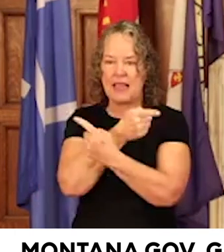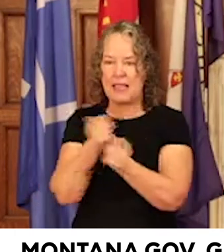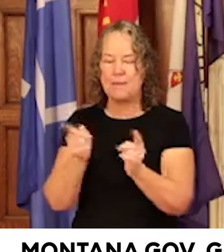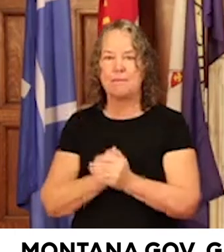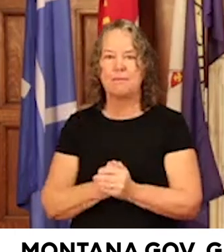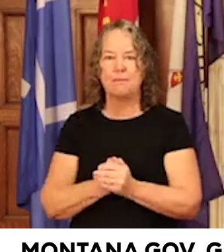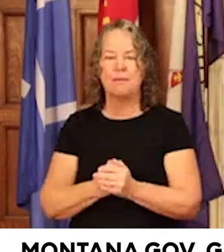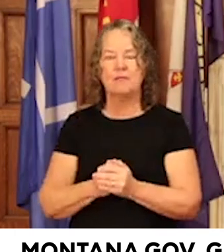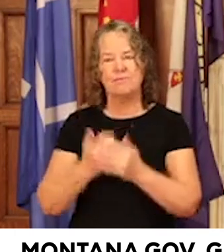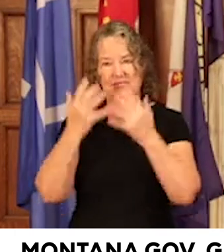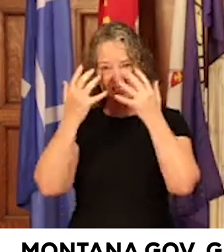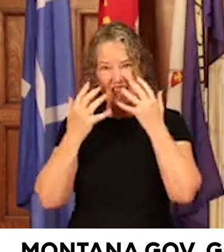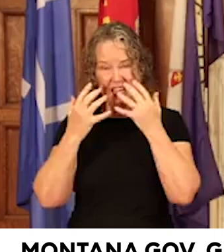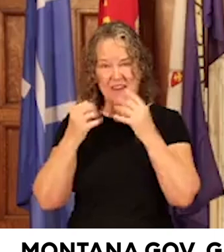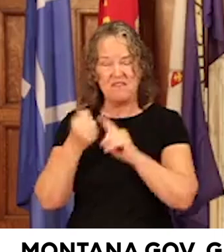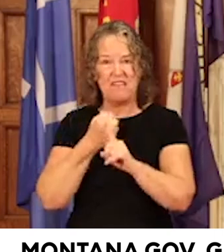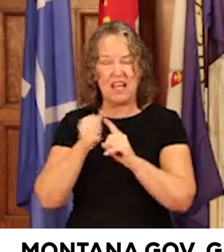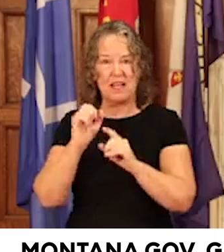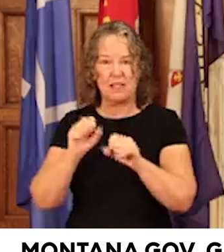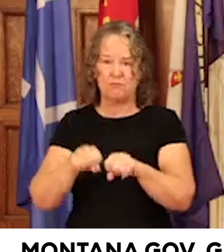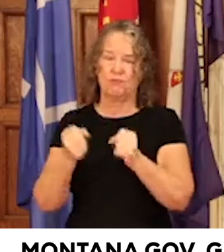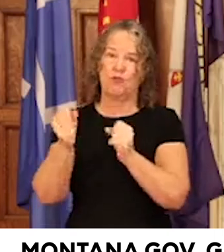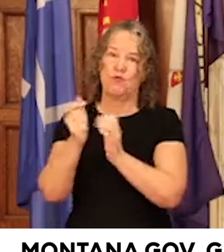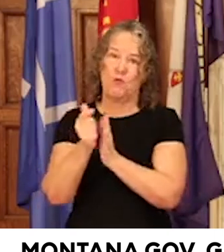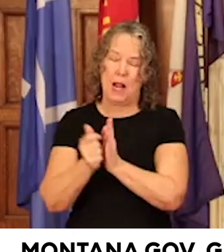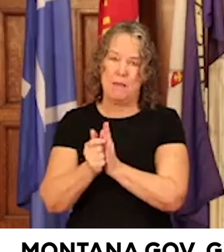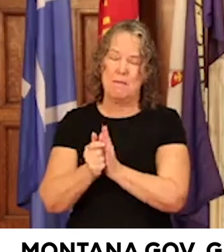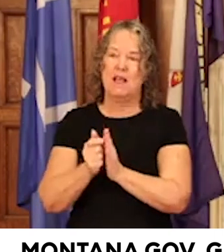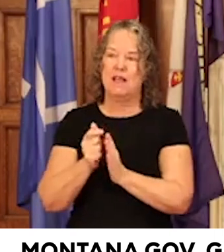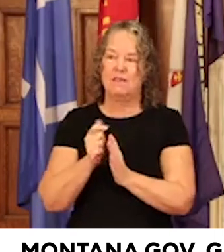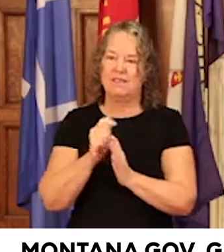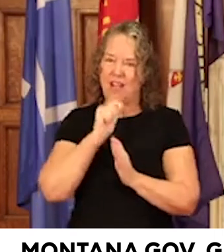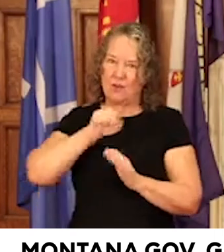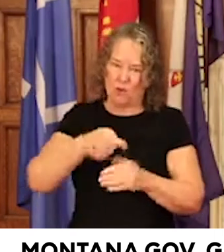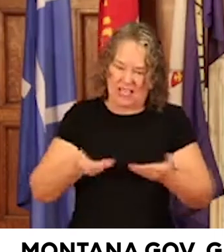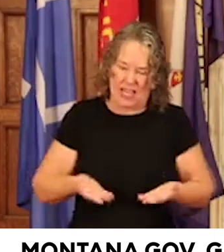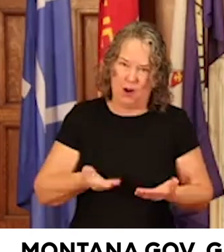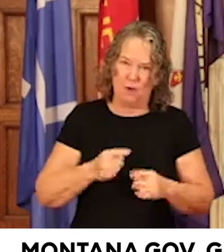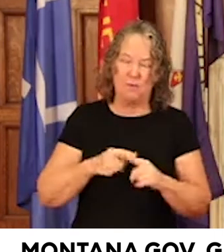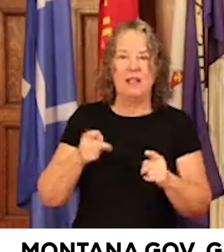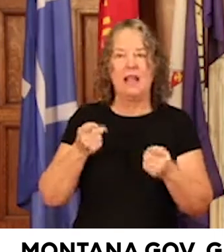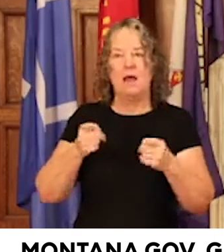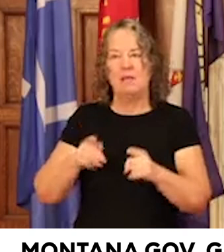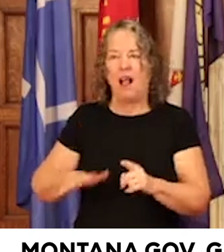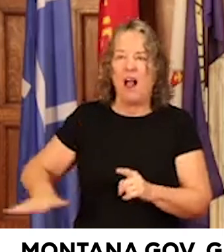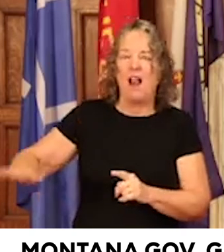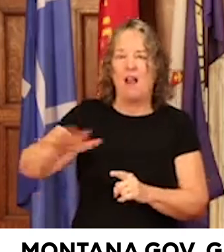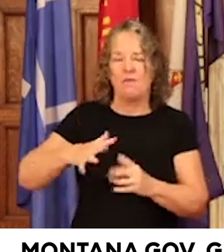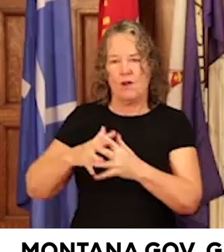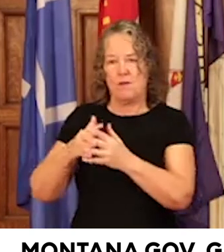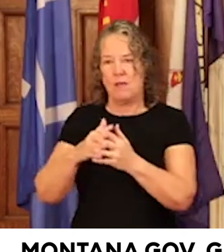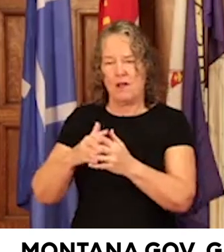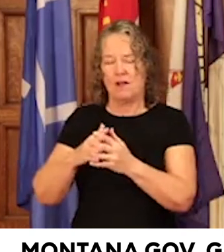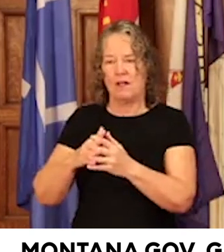Unfortunately, violent crime is not unique to our communities. We're seeing it throughout our country. Its impacts